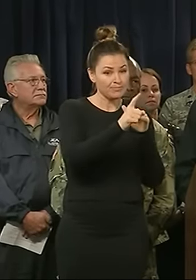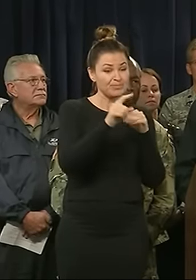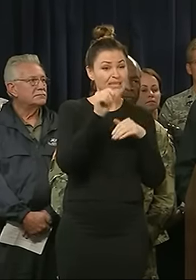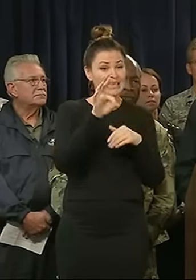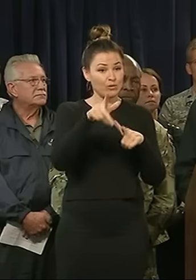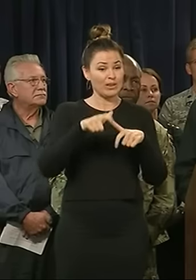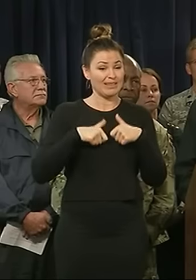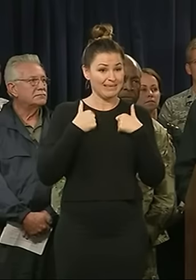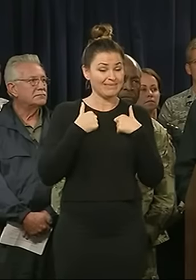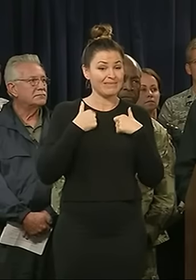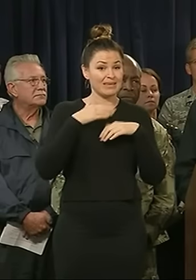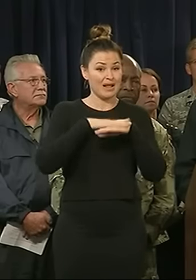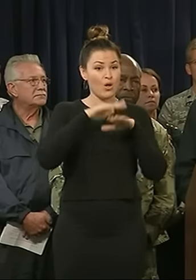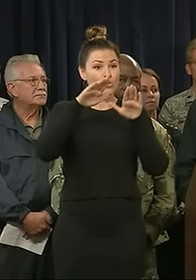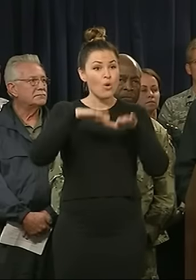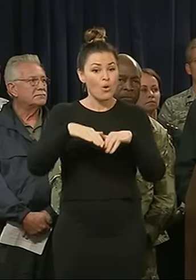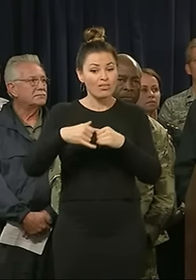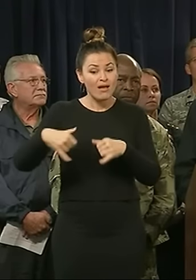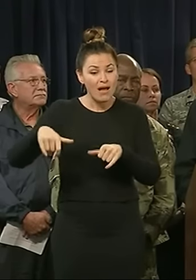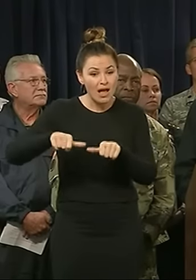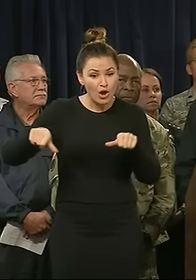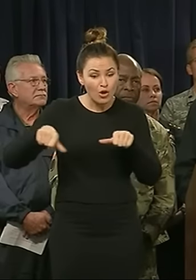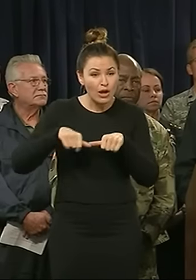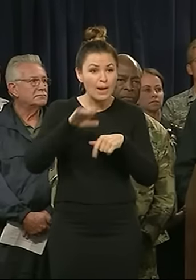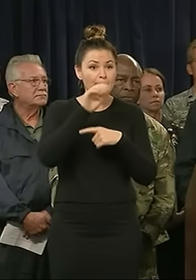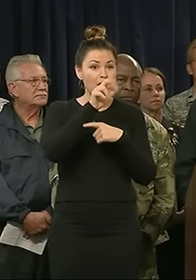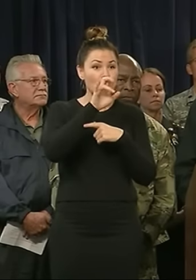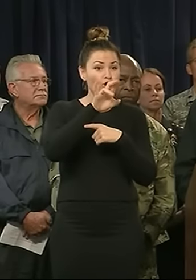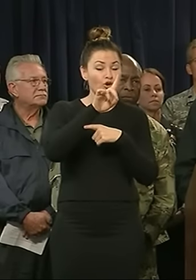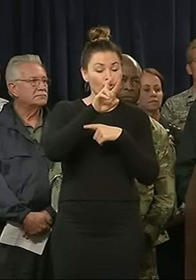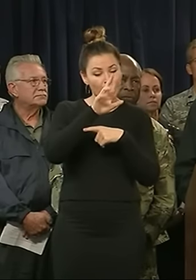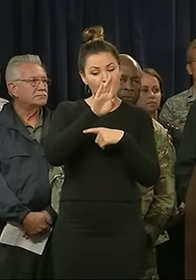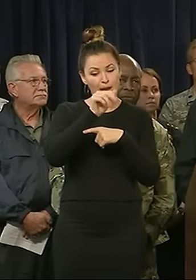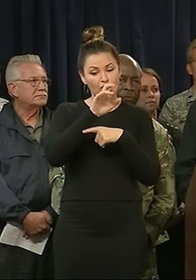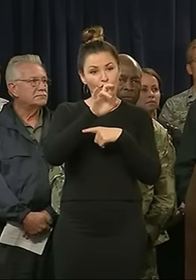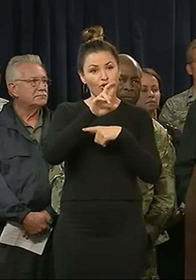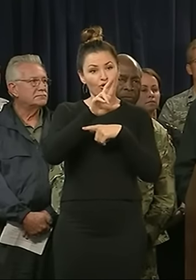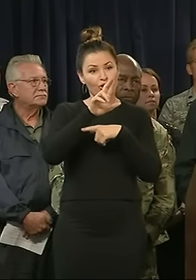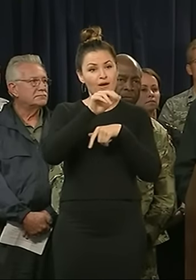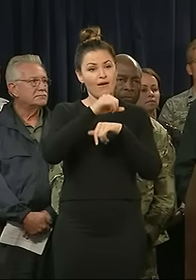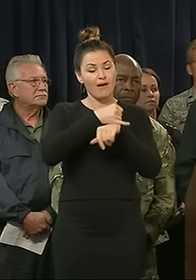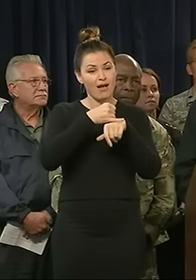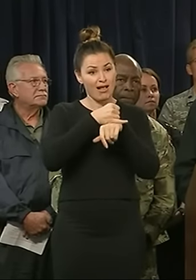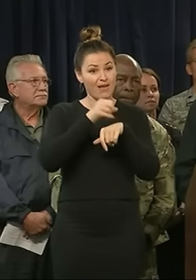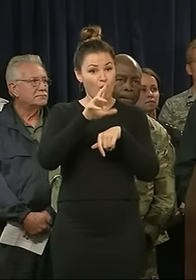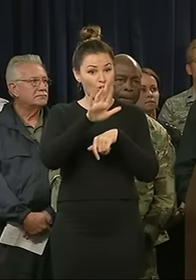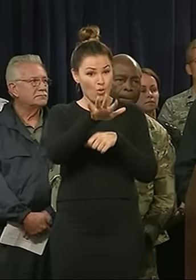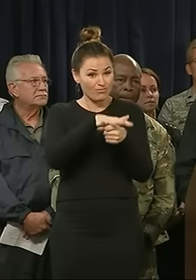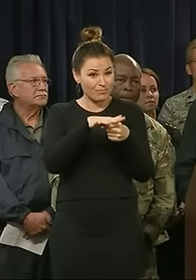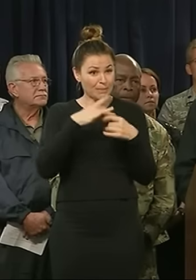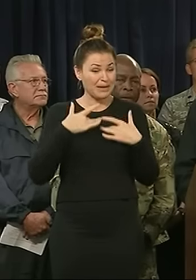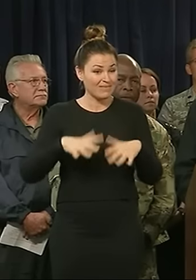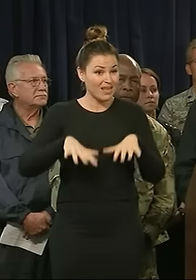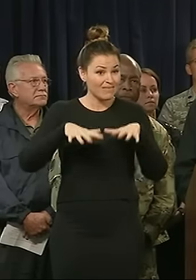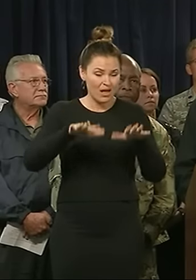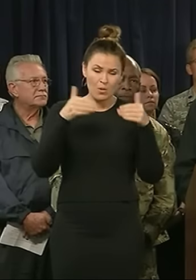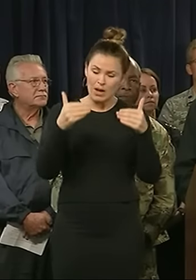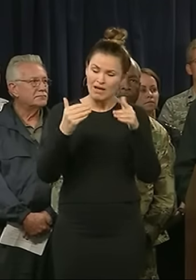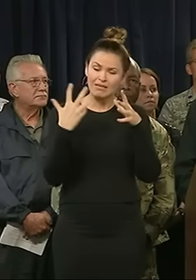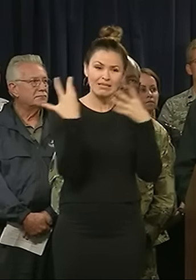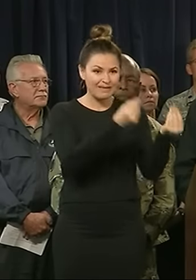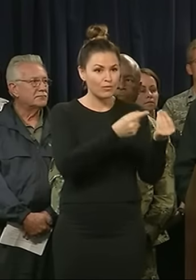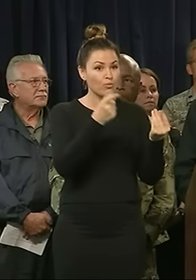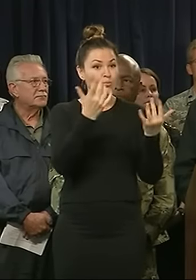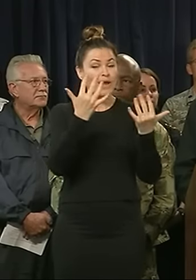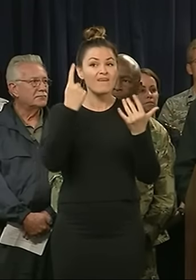If you live in a low-lying area, if you live on a barrier island, or if your area is prone to flooding, get out. Don't wait for an